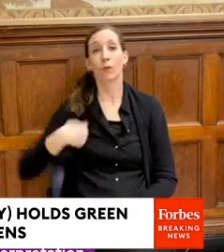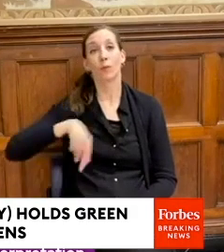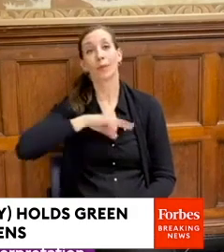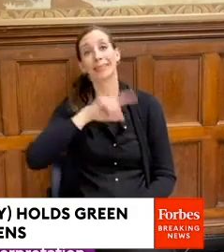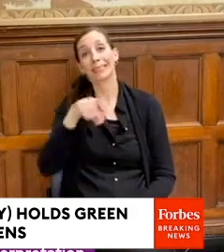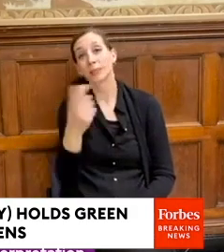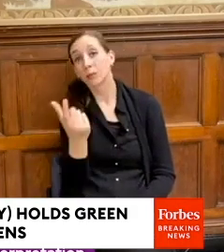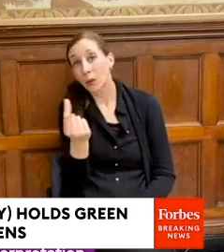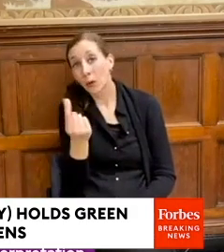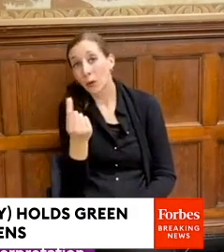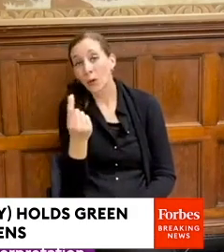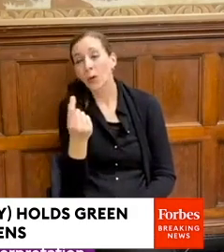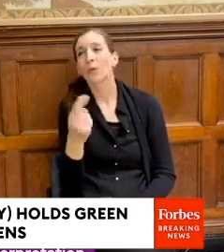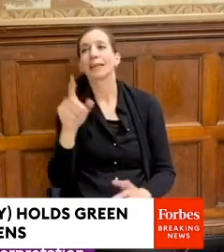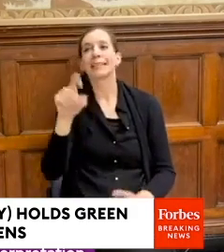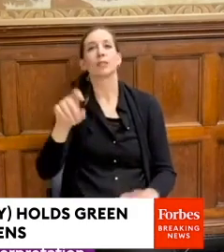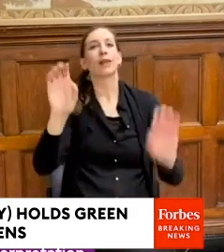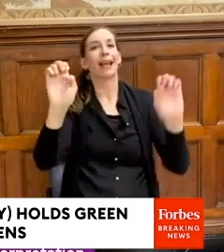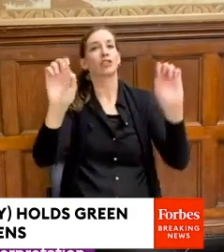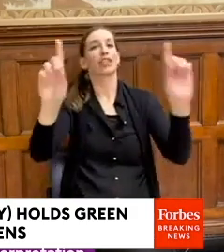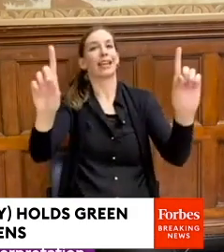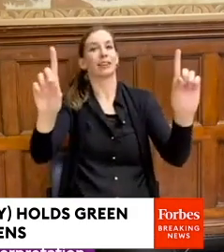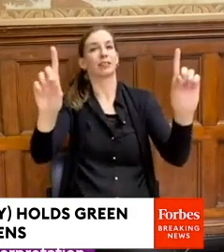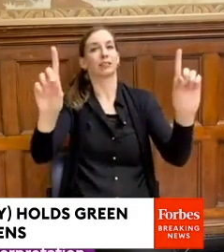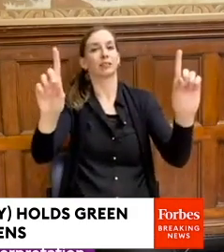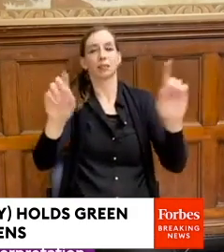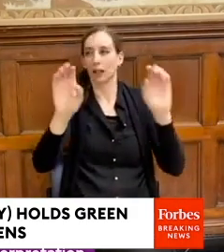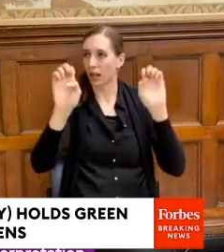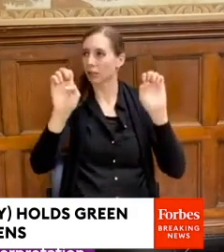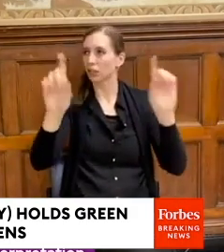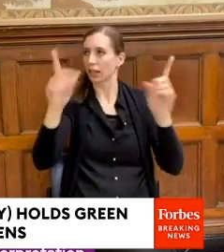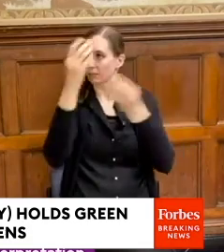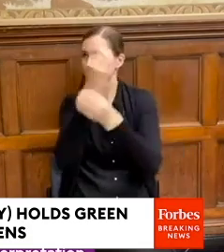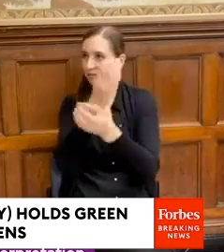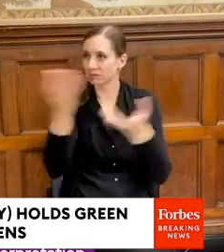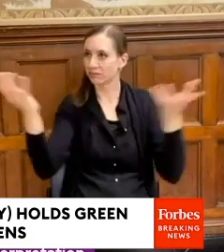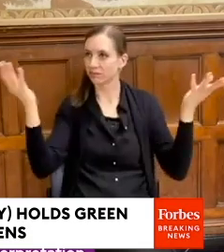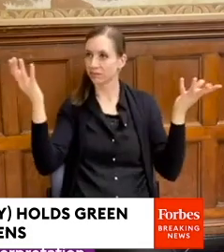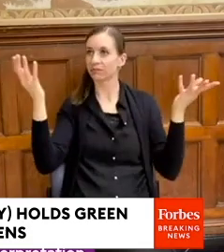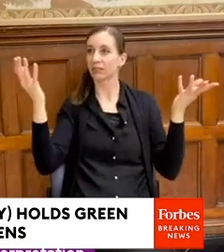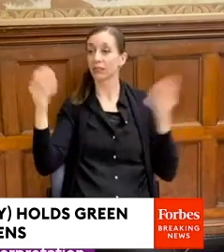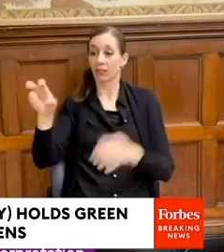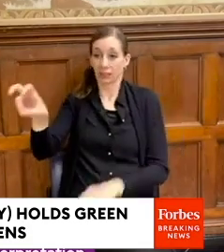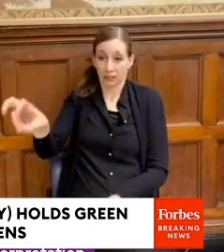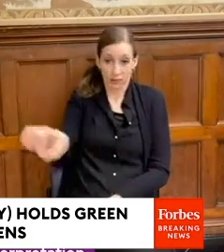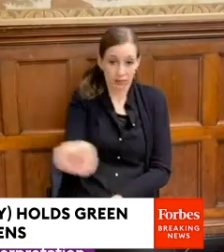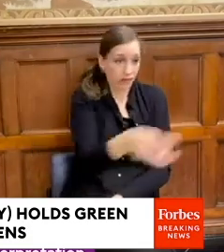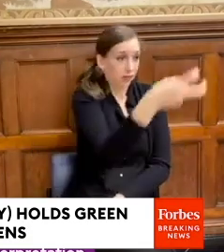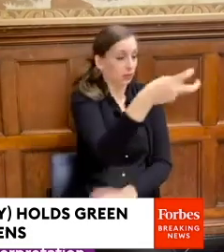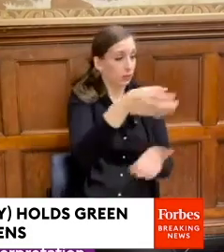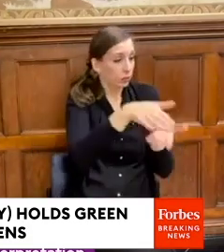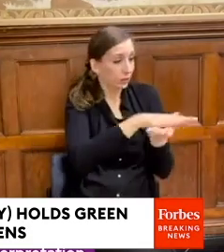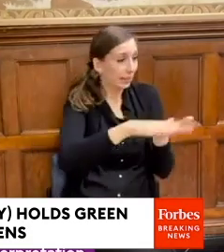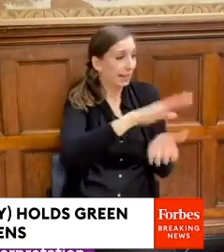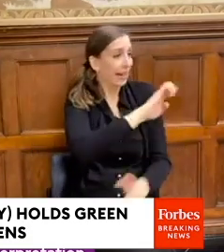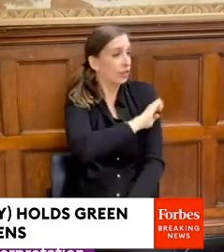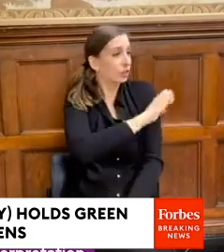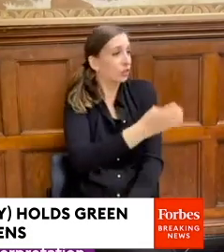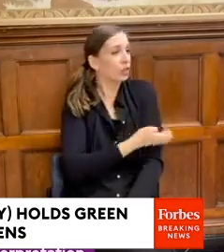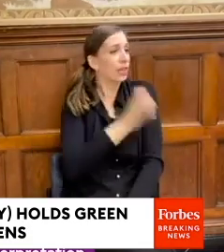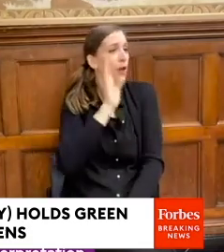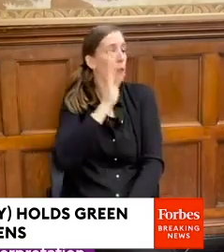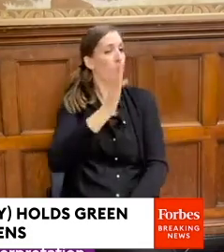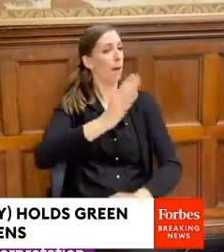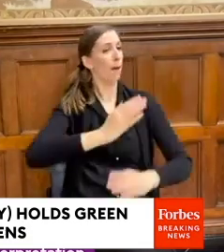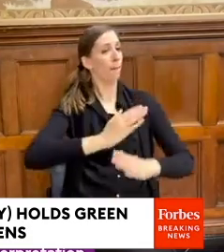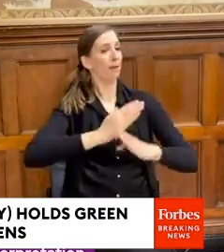helping people understand that these transitions are not going to only make us safer, not only are going to protect our planet, but